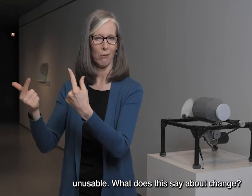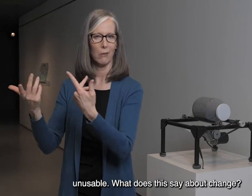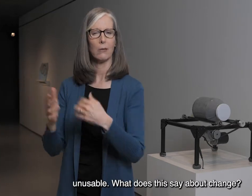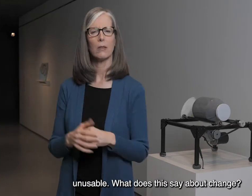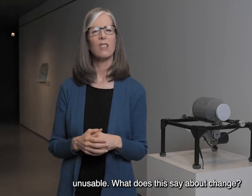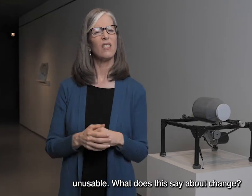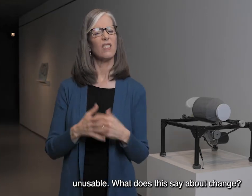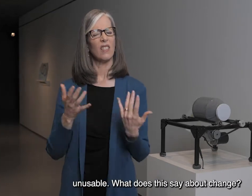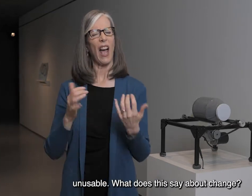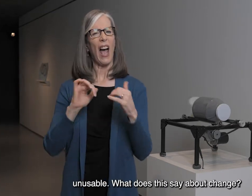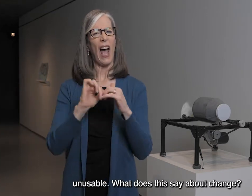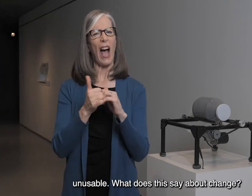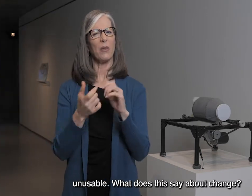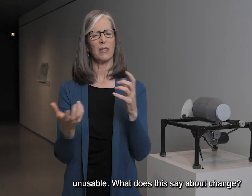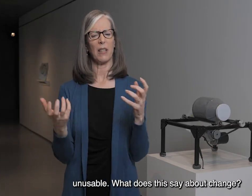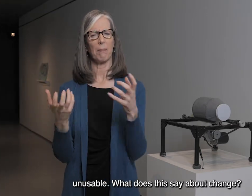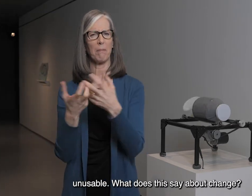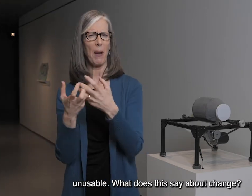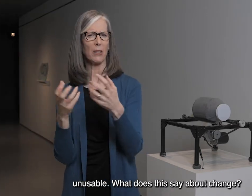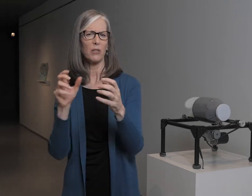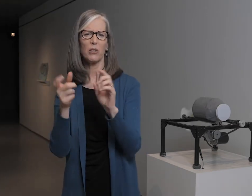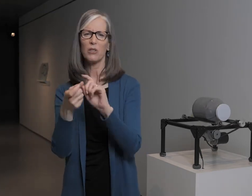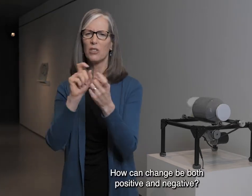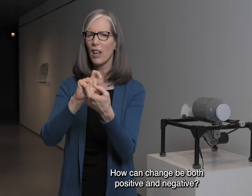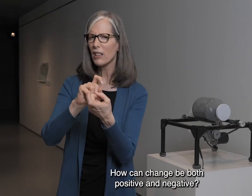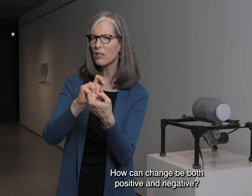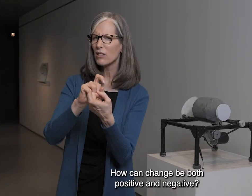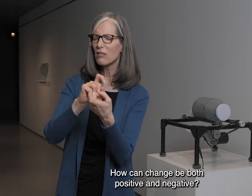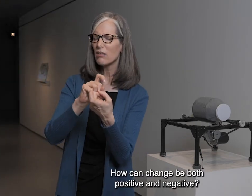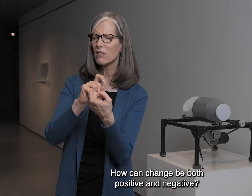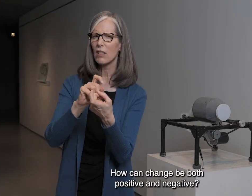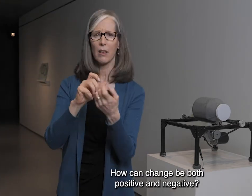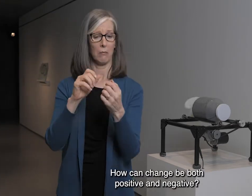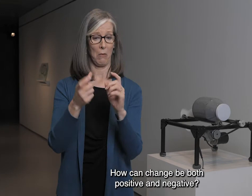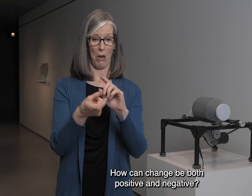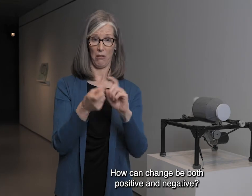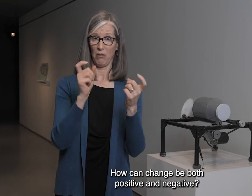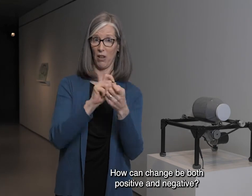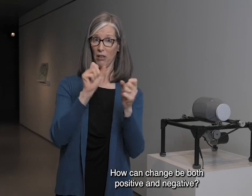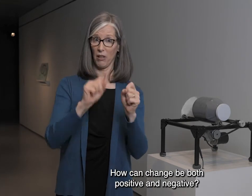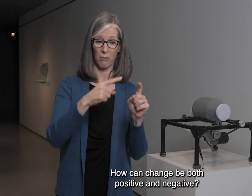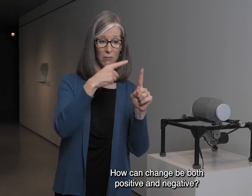What does this say about change? How can change be both positive and negative?